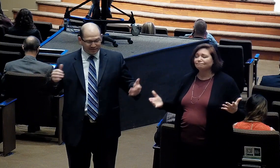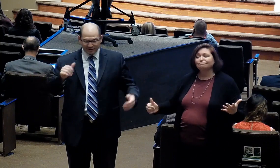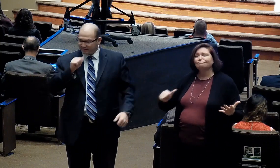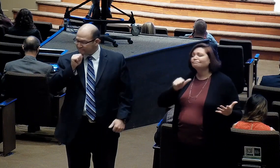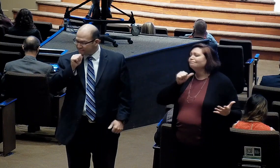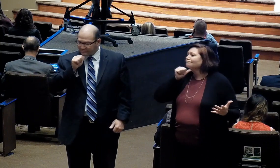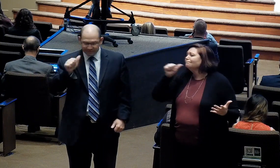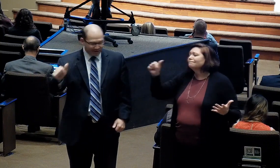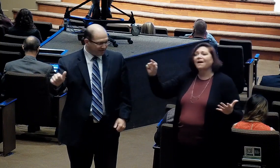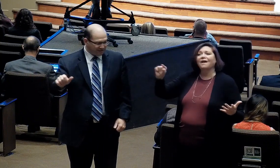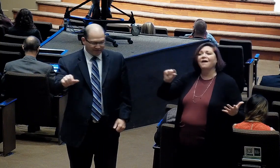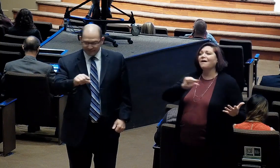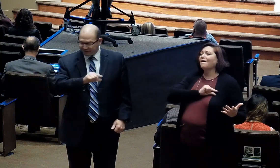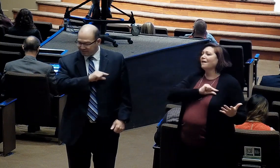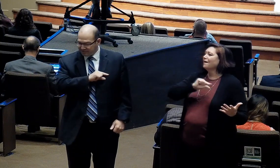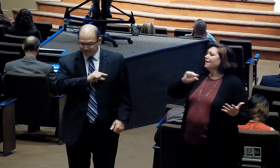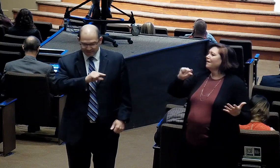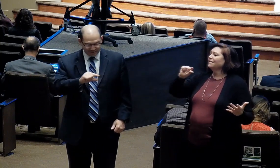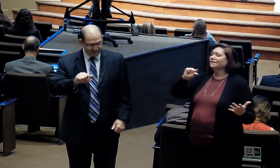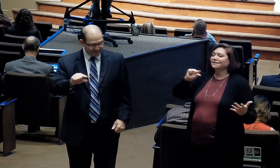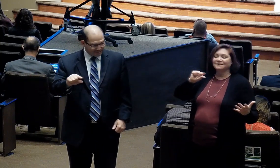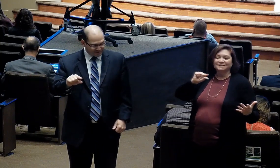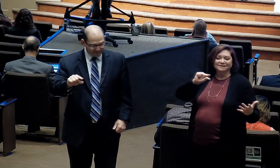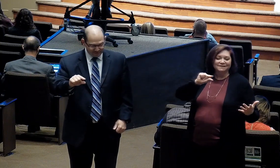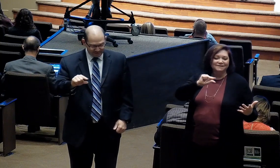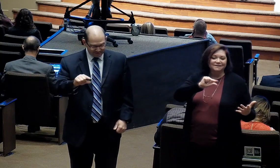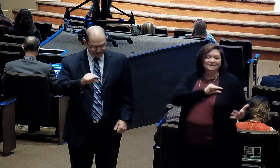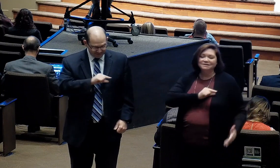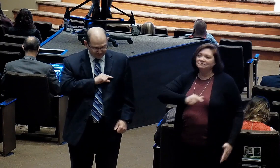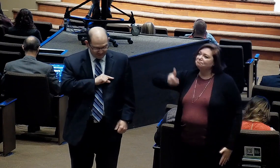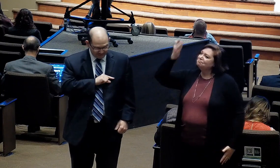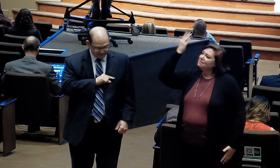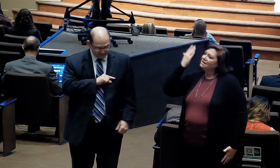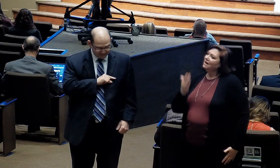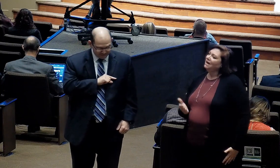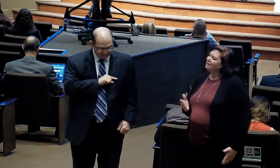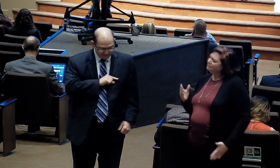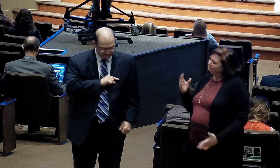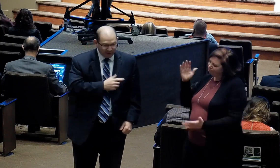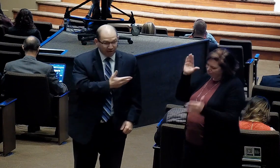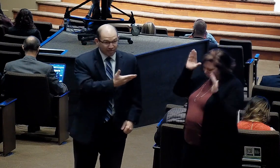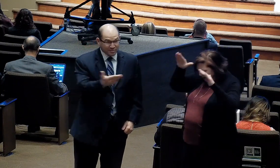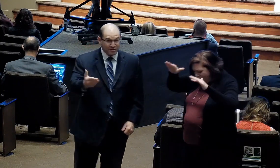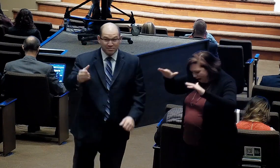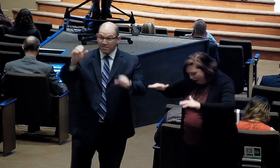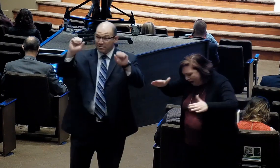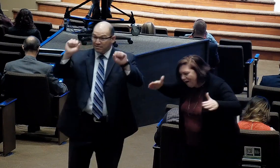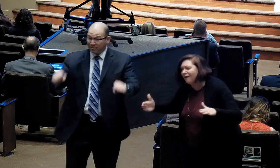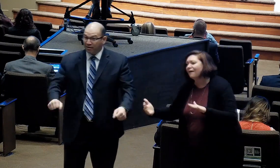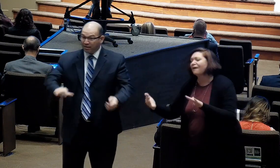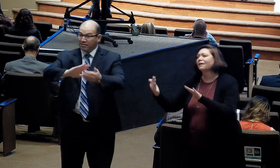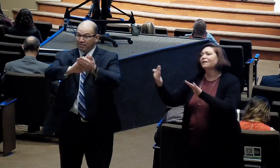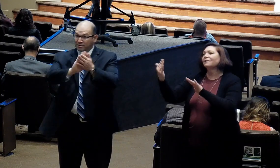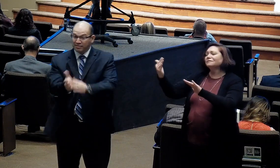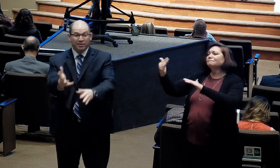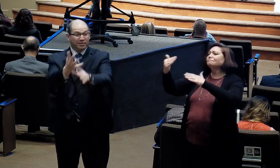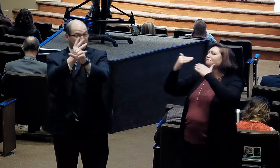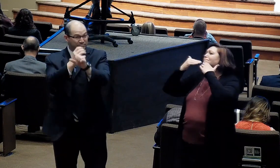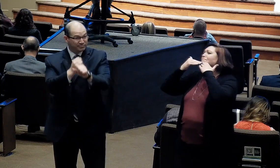not guilty. I'm falling on my knees to thank you. With everything I